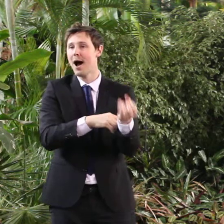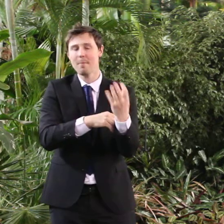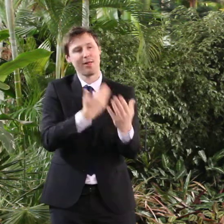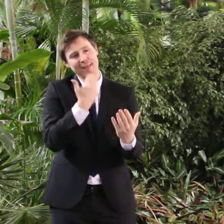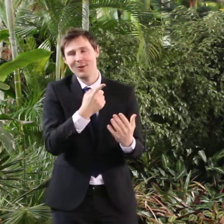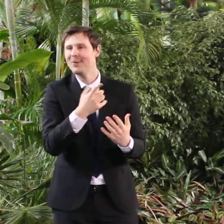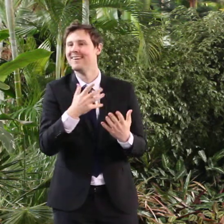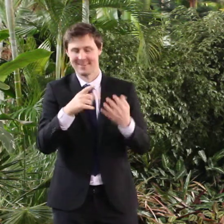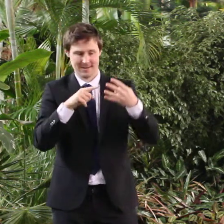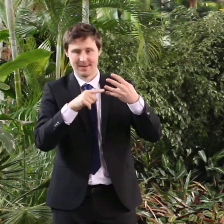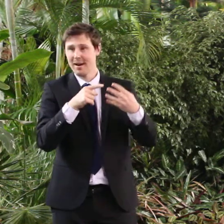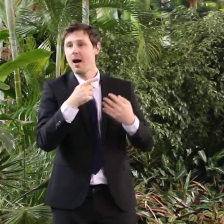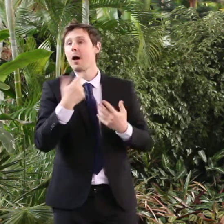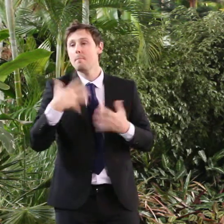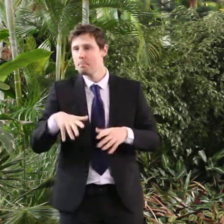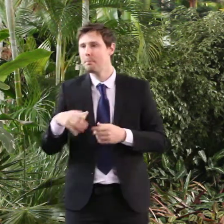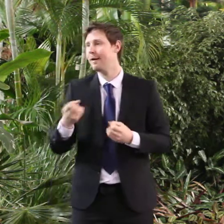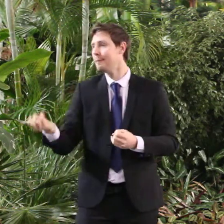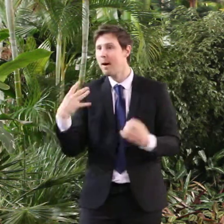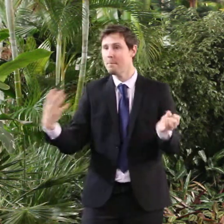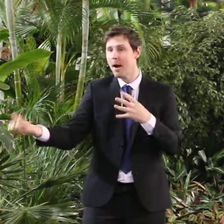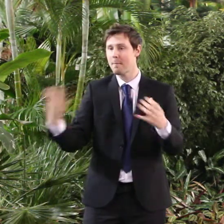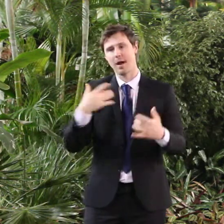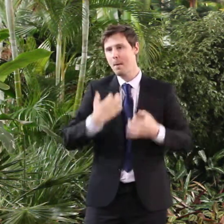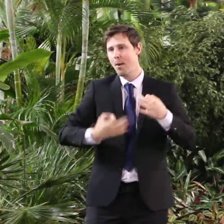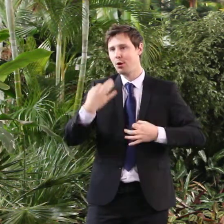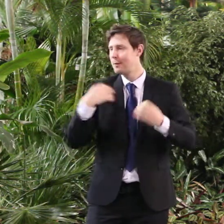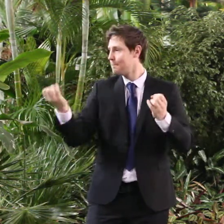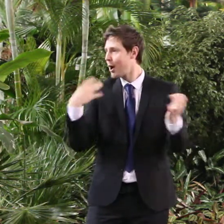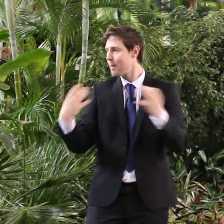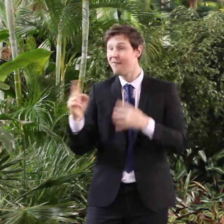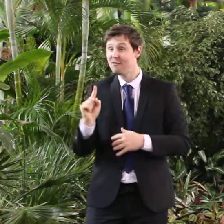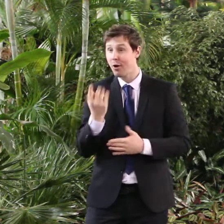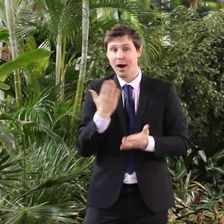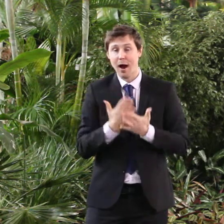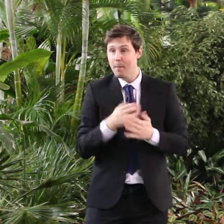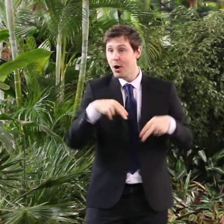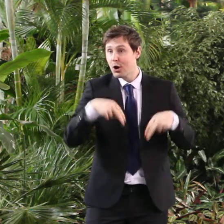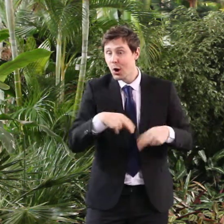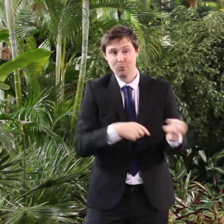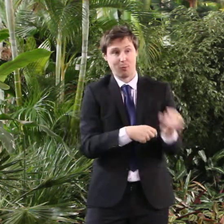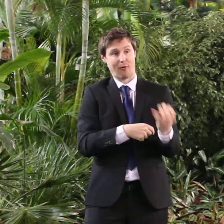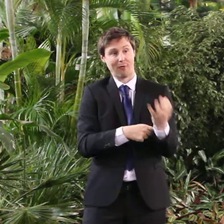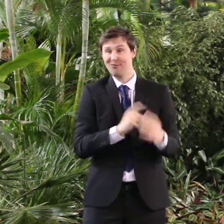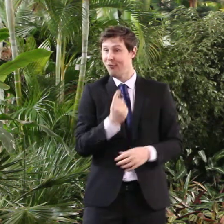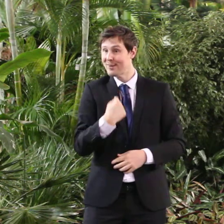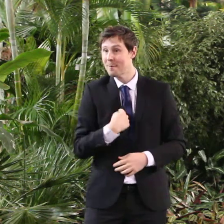Ladies and gentlemen, I've been heckled many as a time as a politician. It is the first time ever that I've been heckled by a dog.